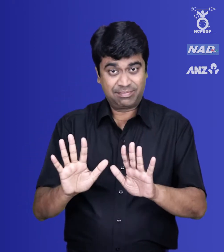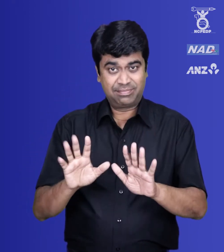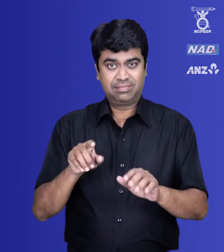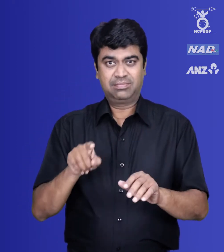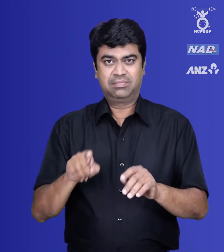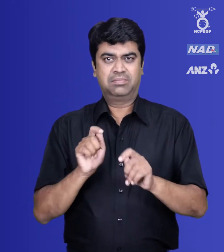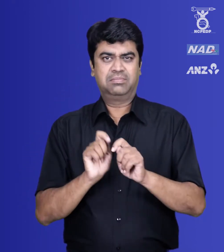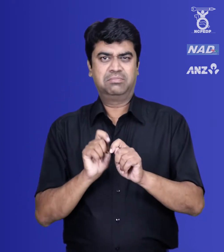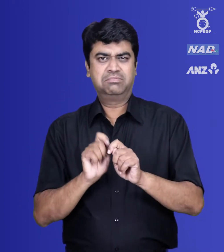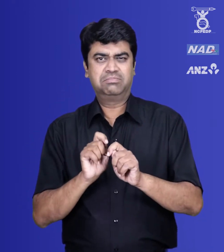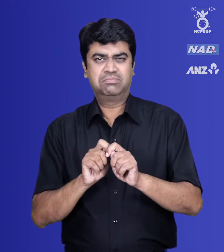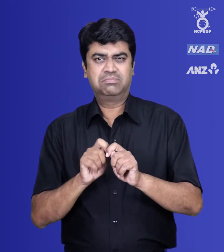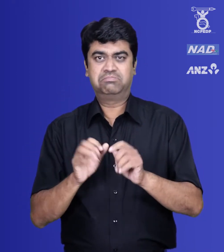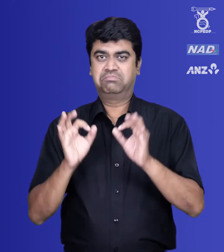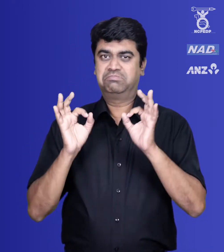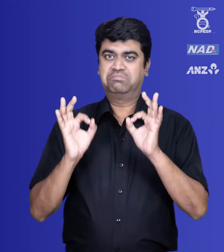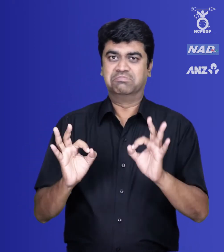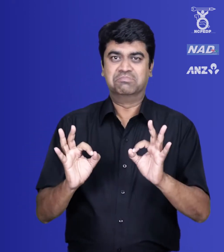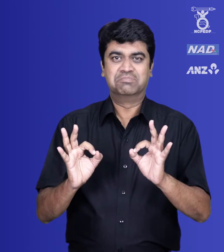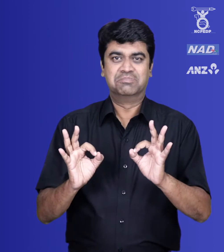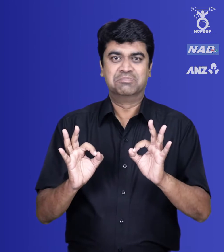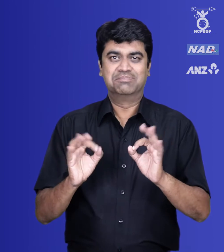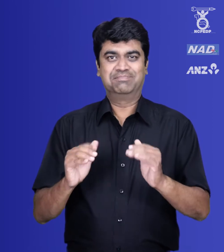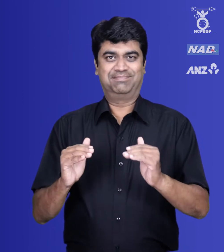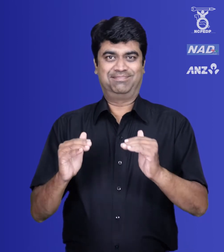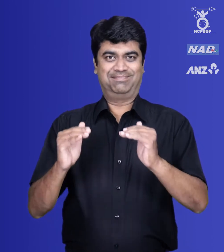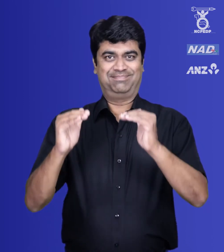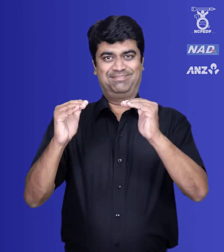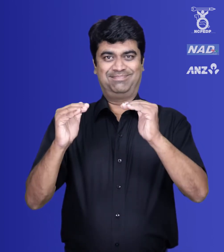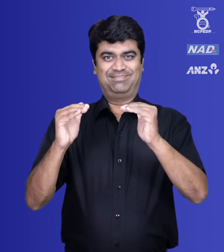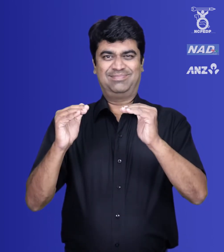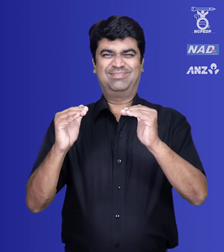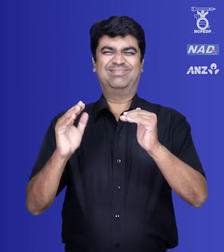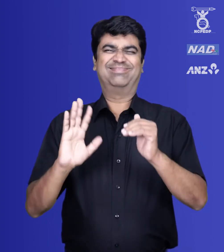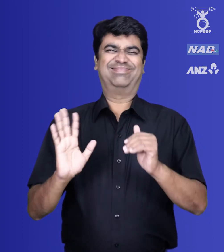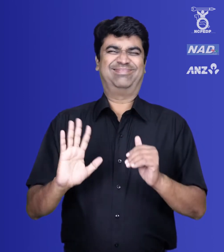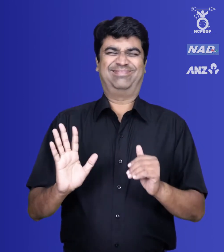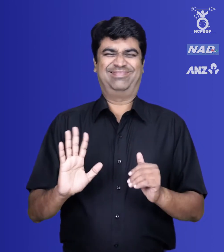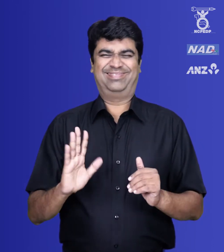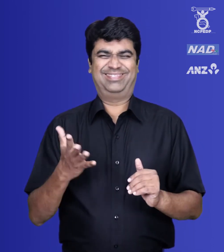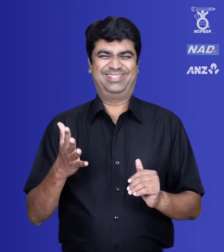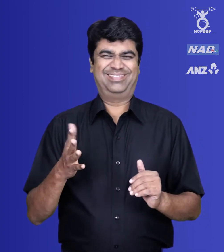denied to a person merely on the ground of disability. 21